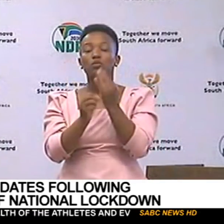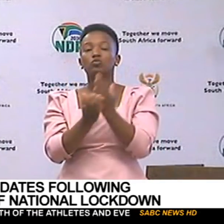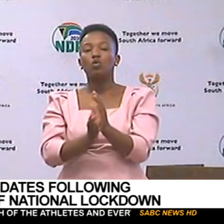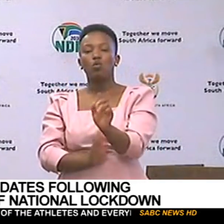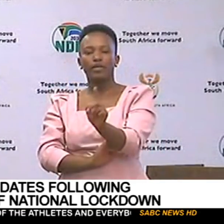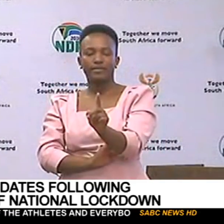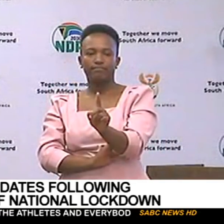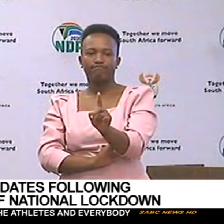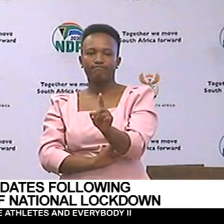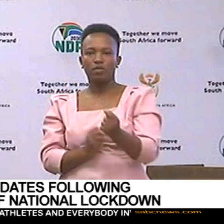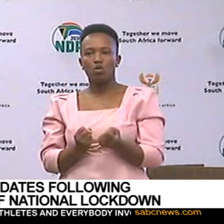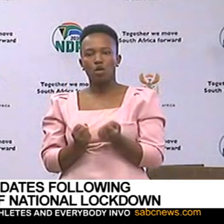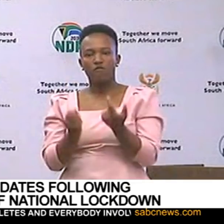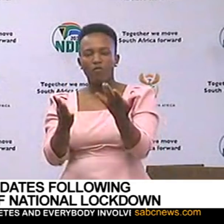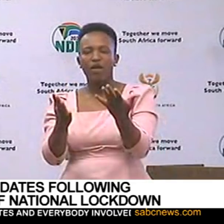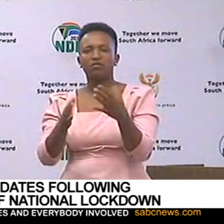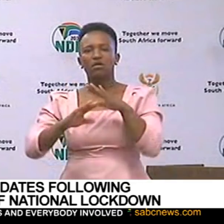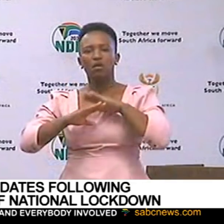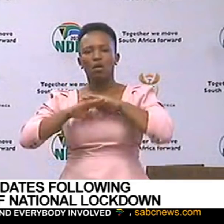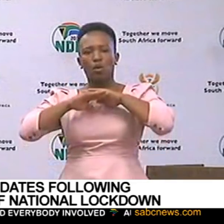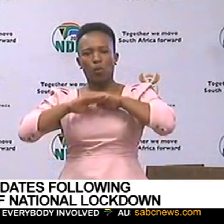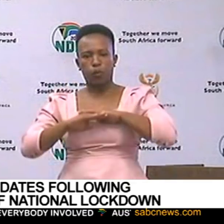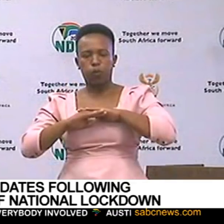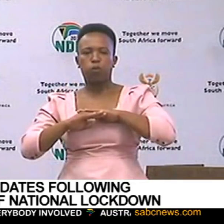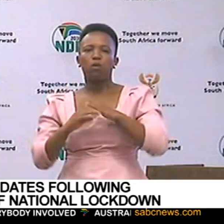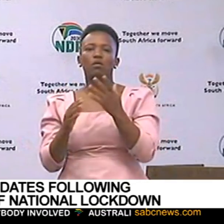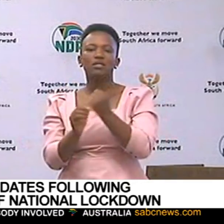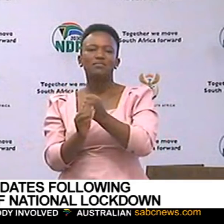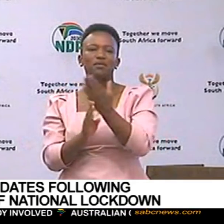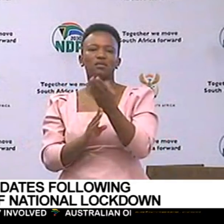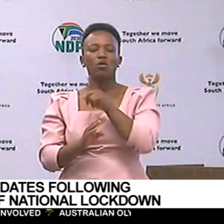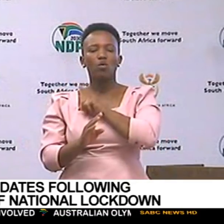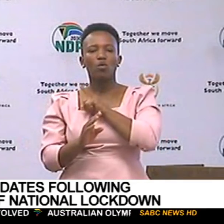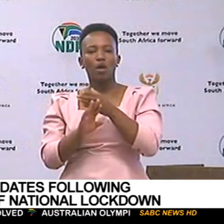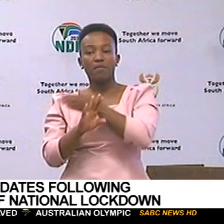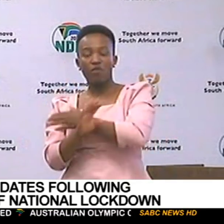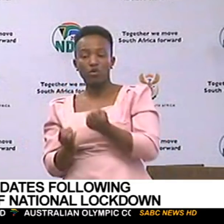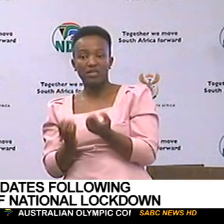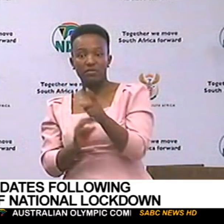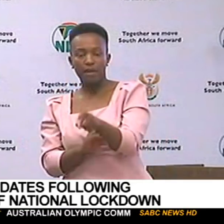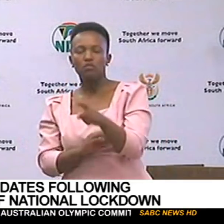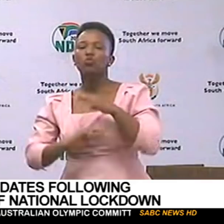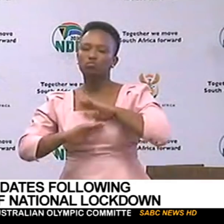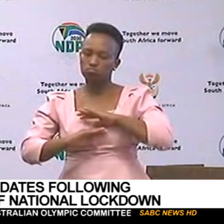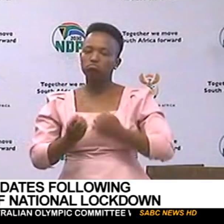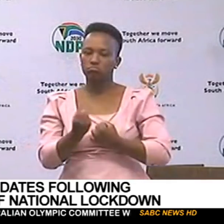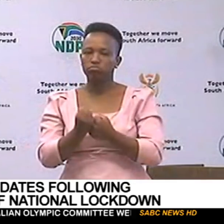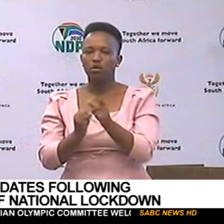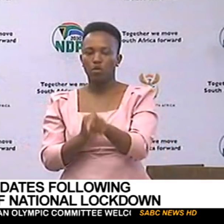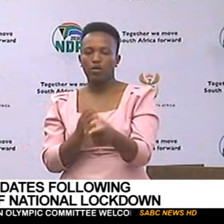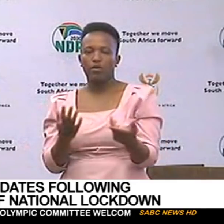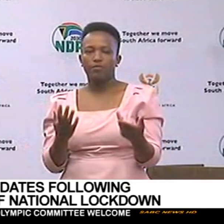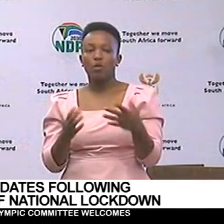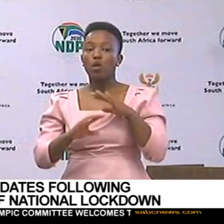that we will provide spectrum relief to those that must therefore provide the services. As they'll be